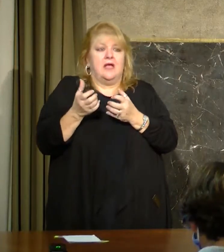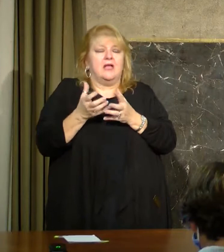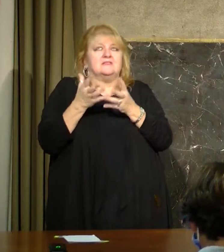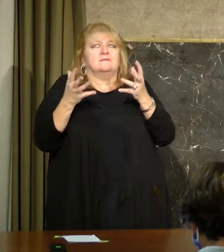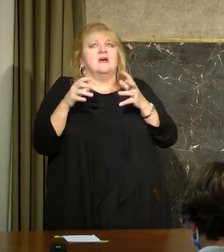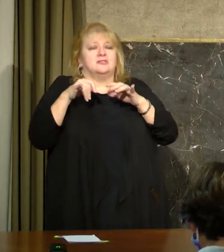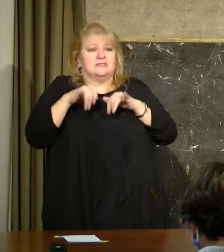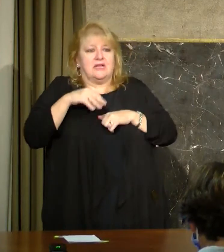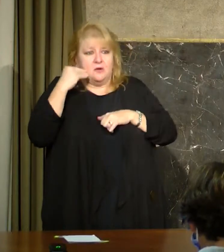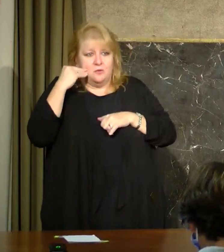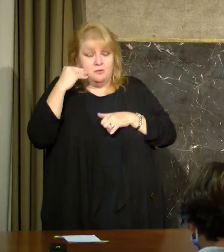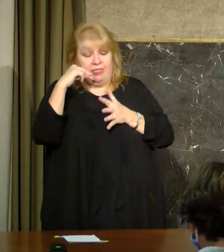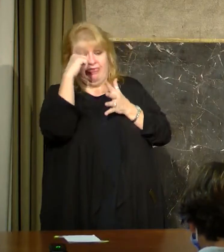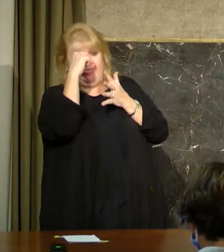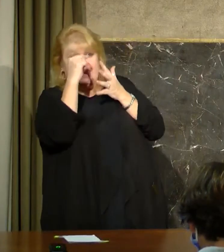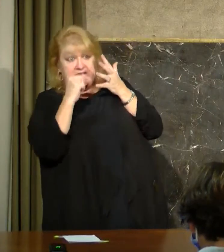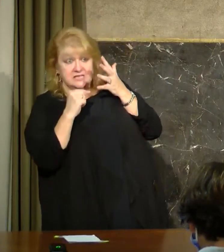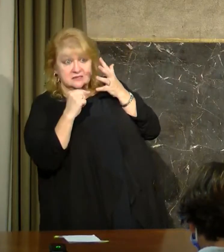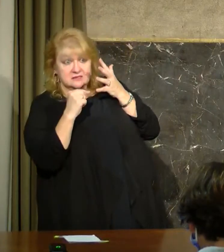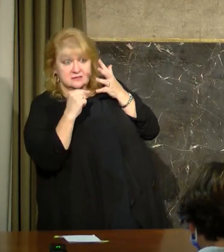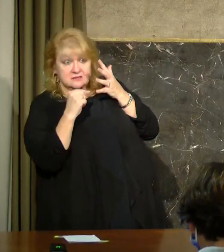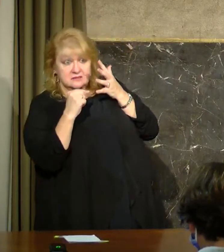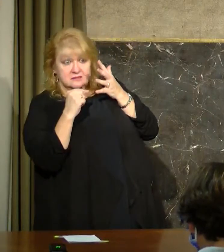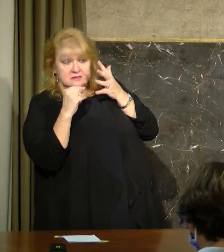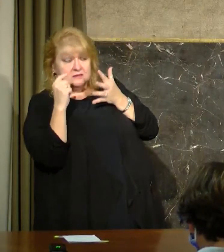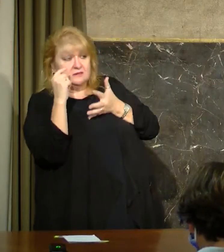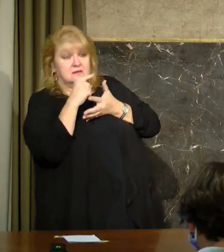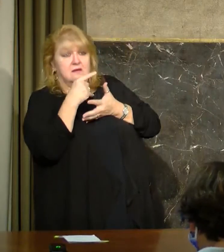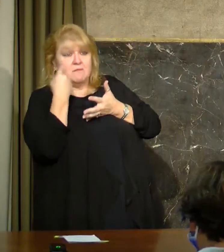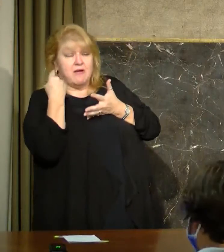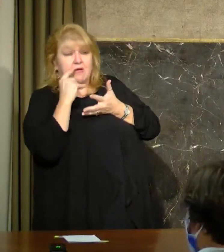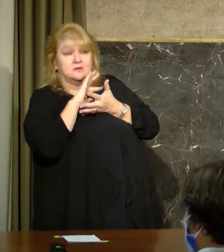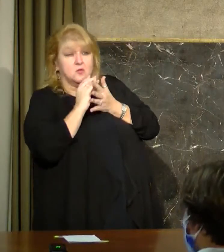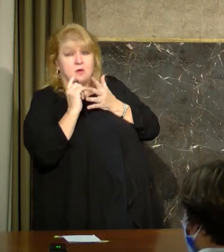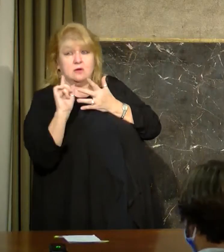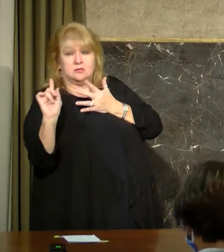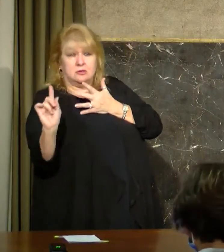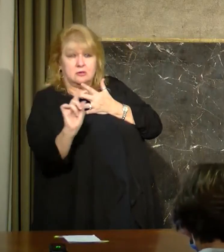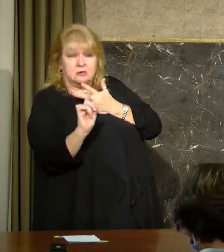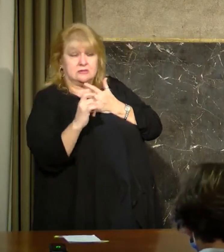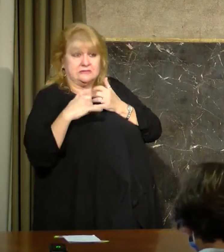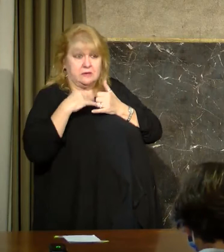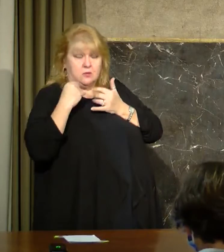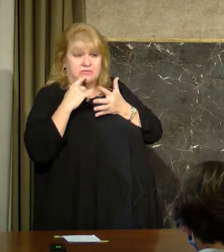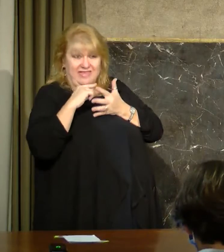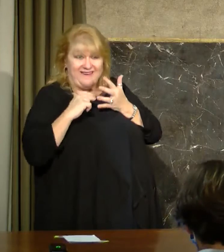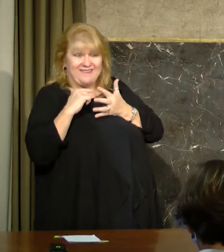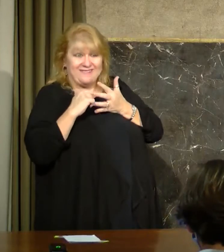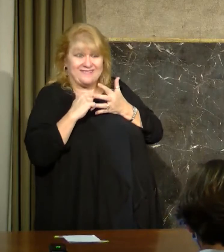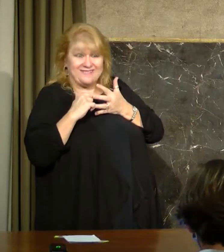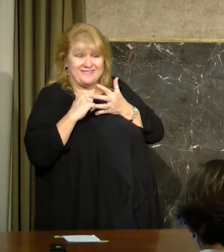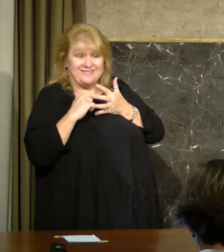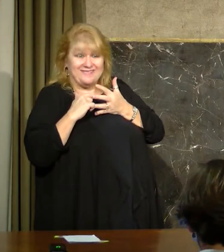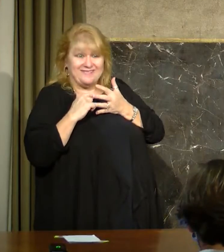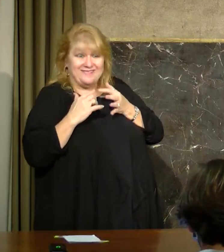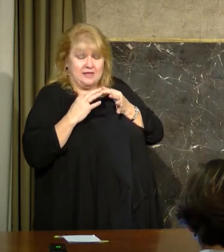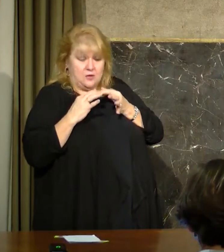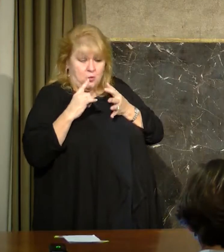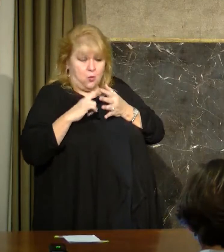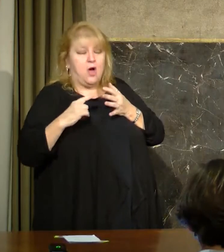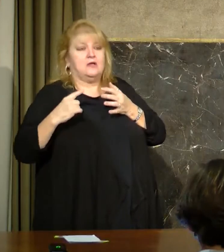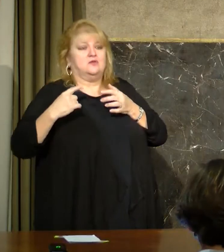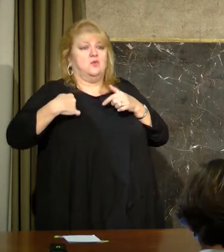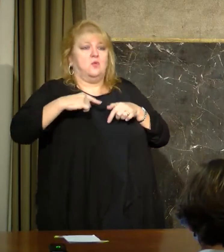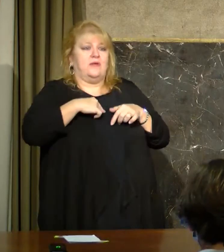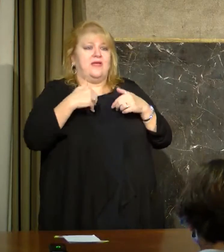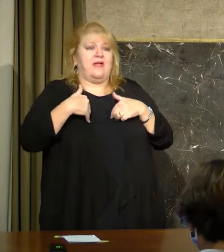that are really important. And we've had every showing that